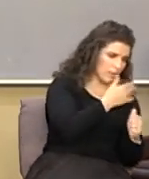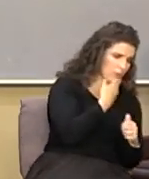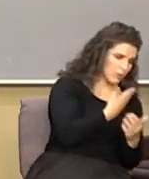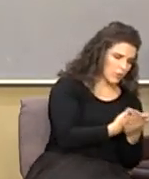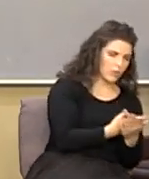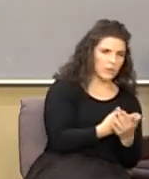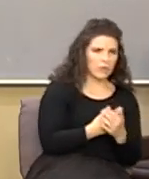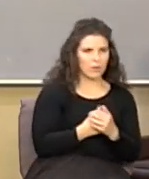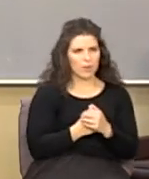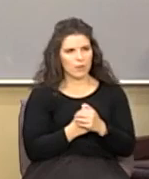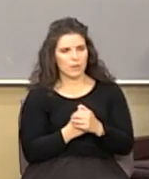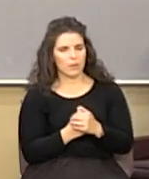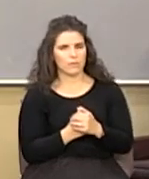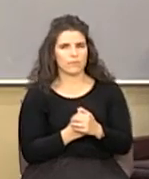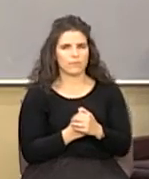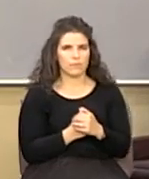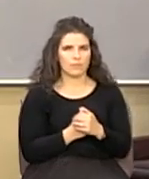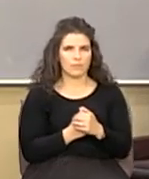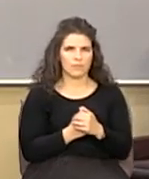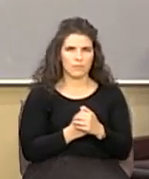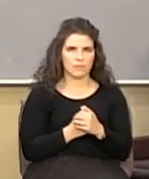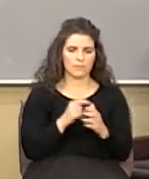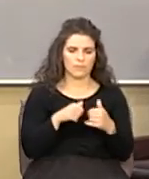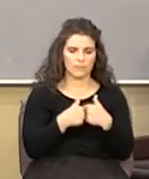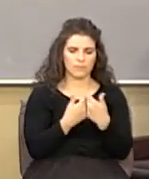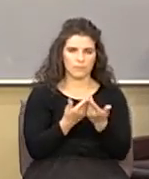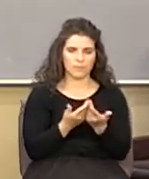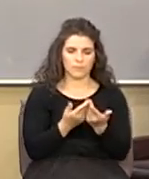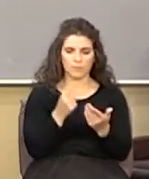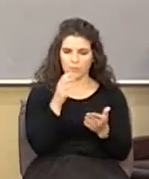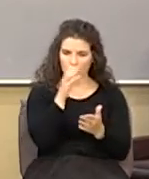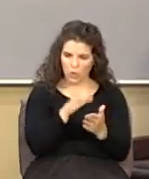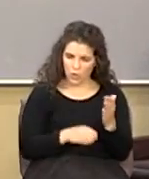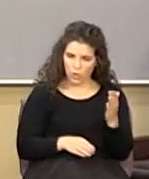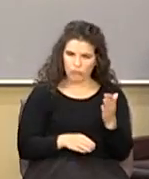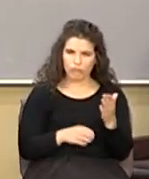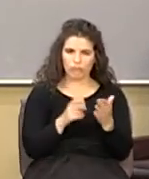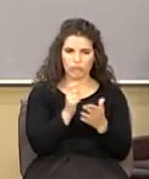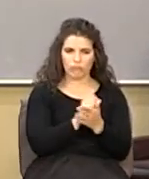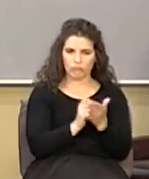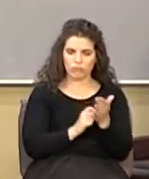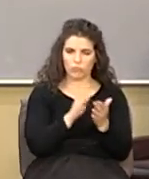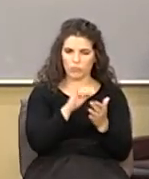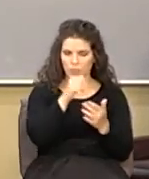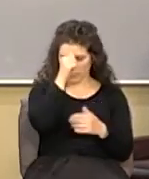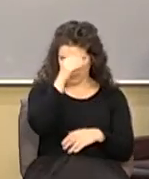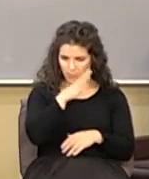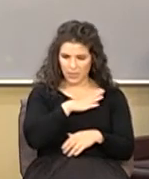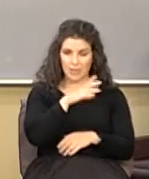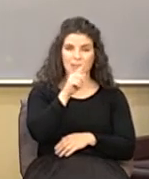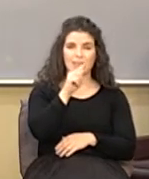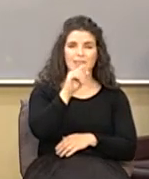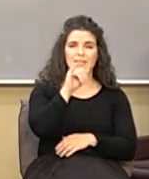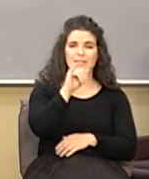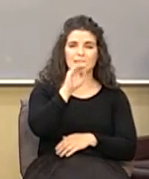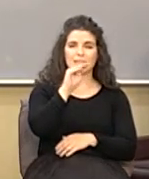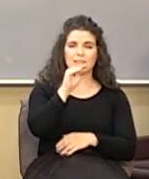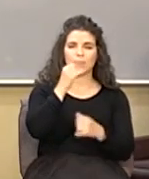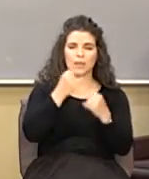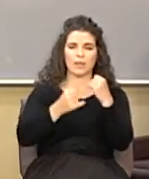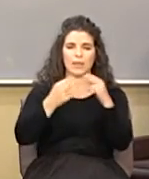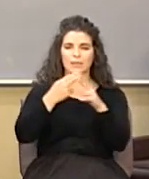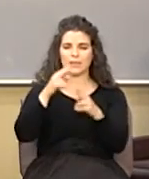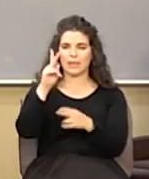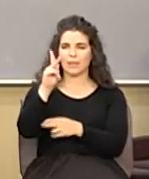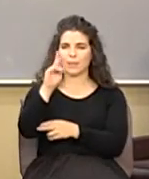but here's the way they do it and I want you to get this here's an article by a guy by the name of Tim Keller he's